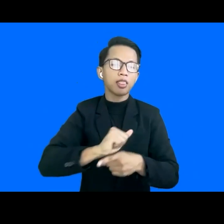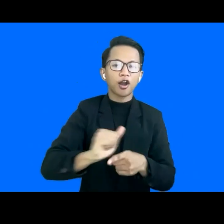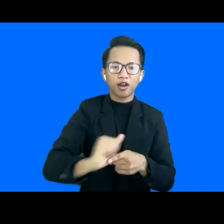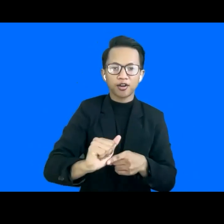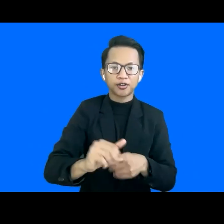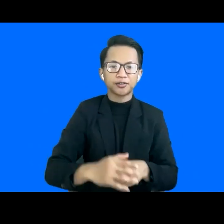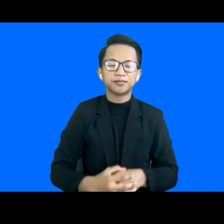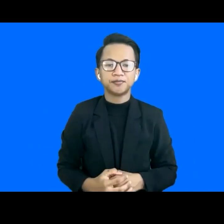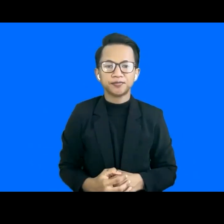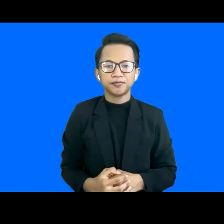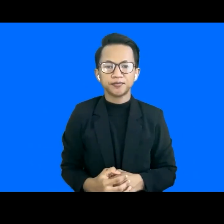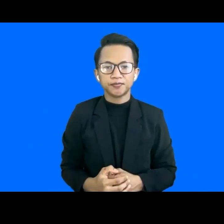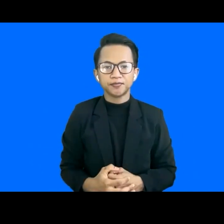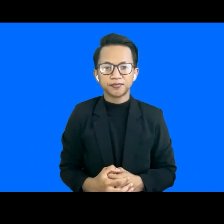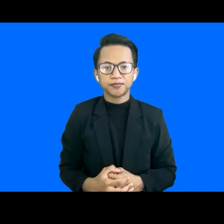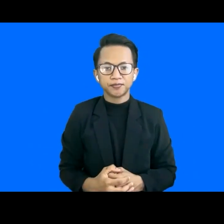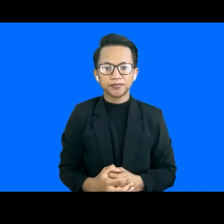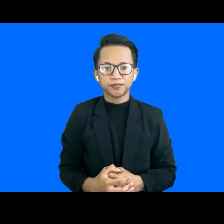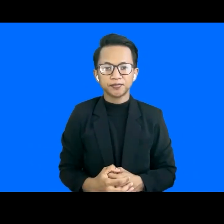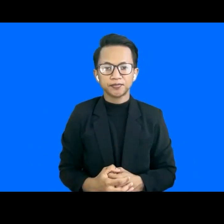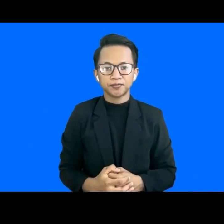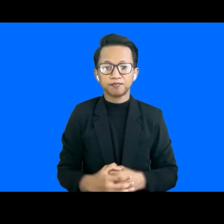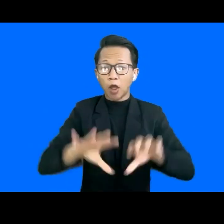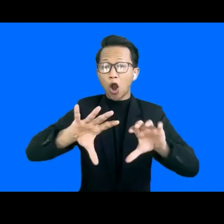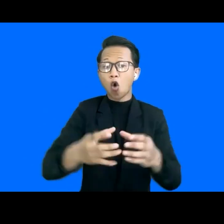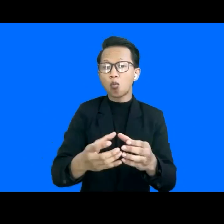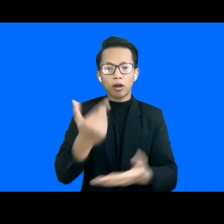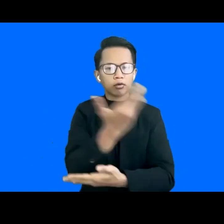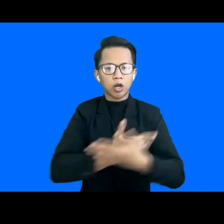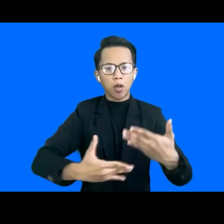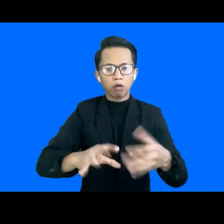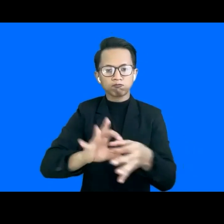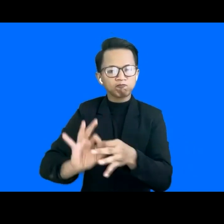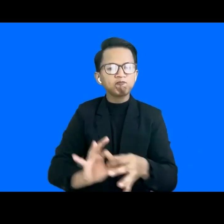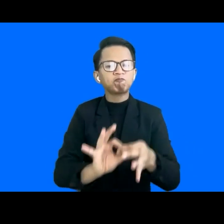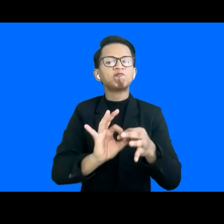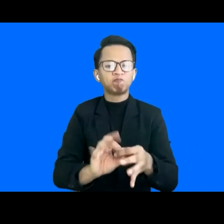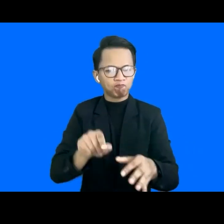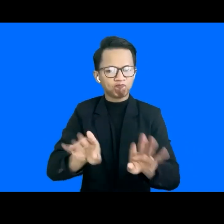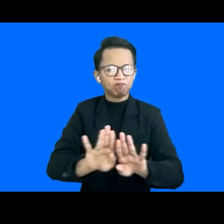after we worked with this largest group of people with speed we know that